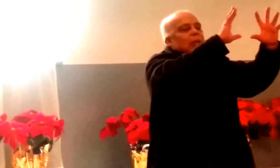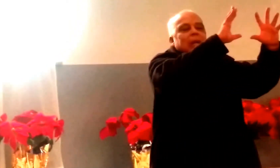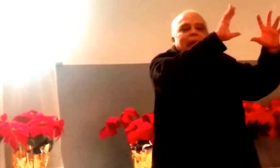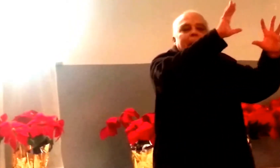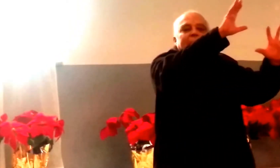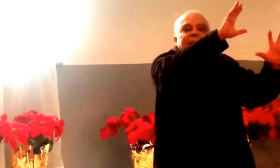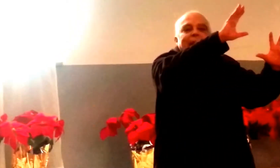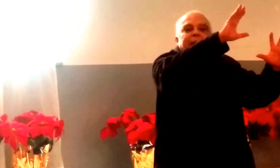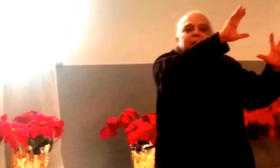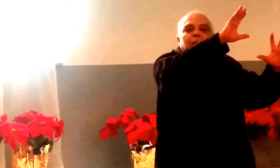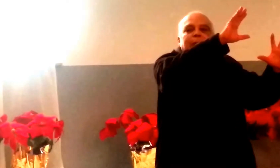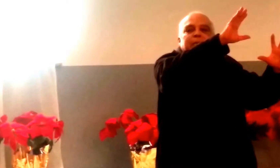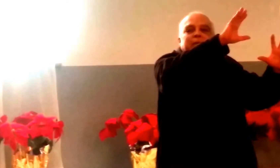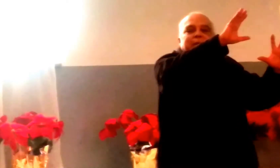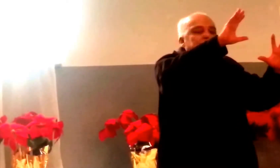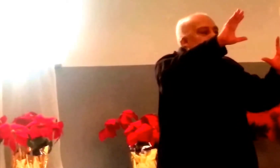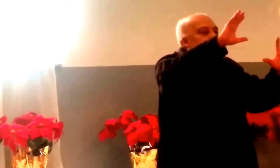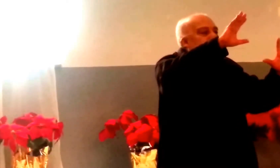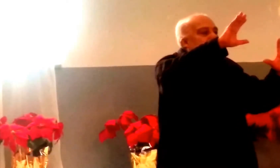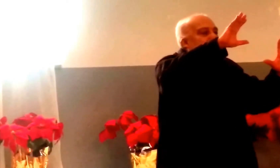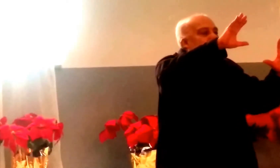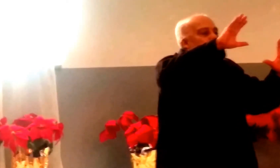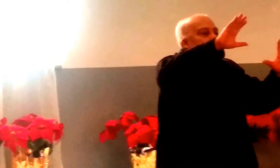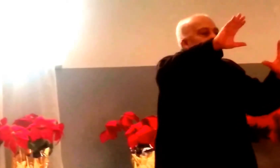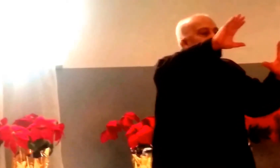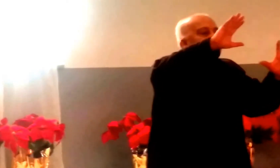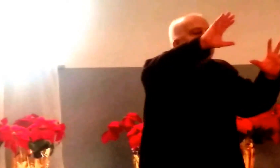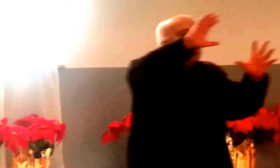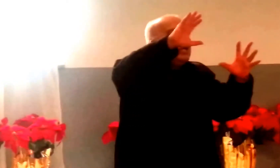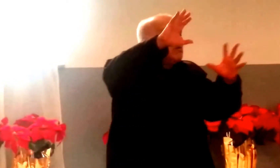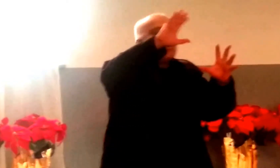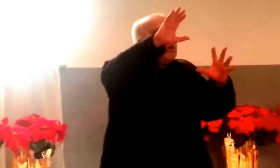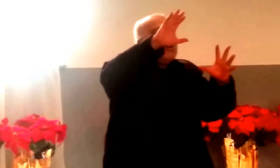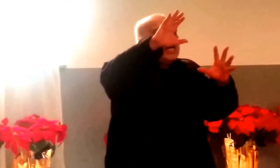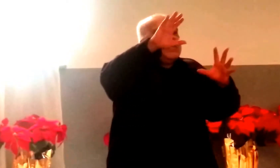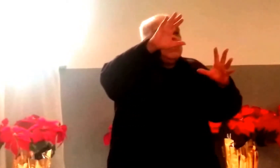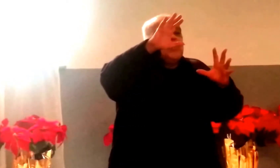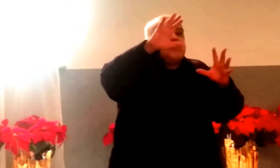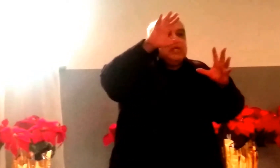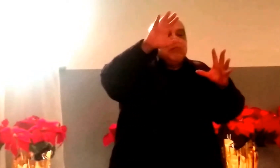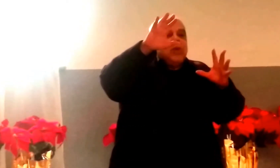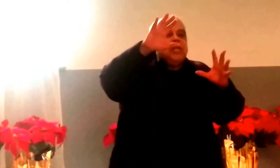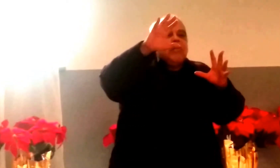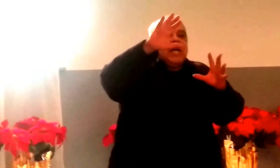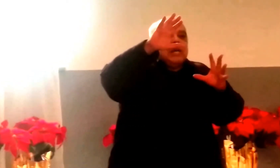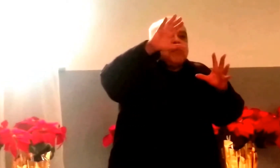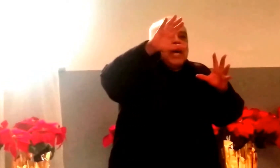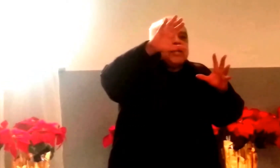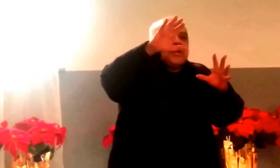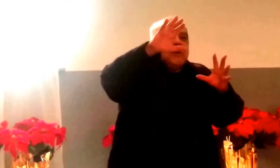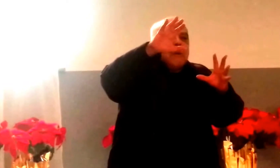The Campaign for Latino Representation began when there was no Latinos being appointed by El Blasio.